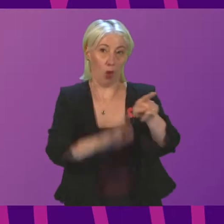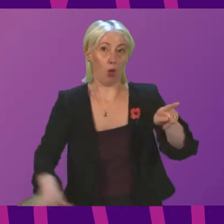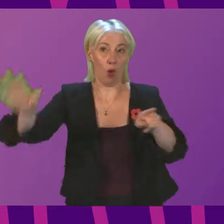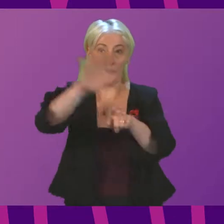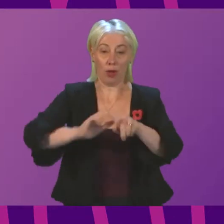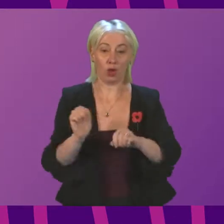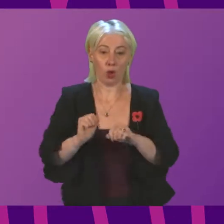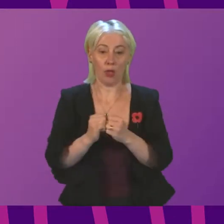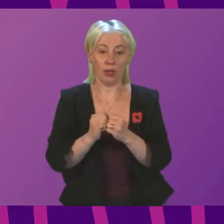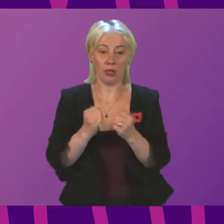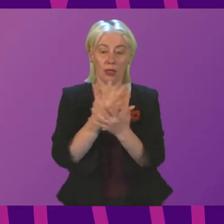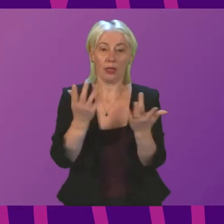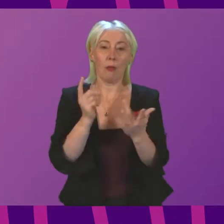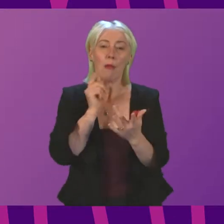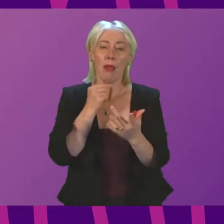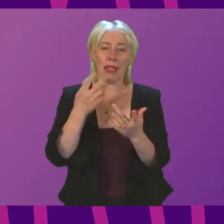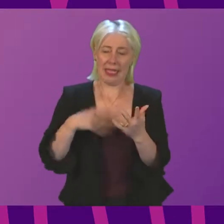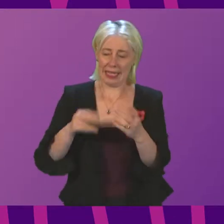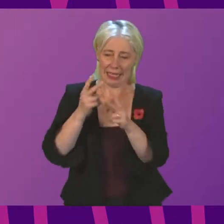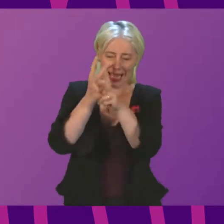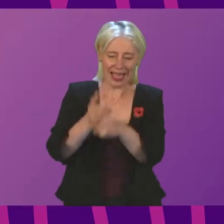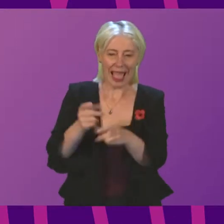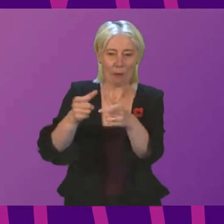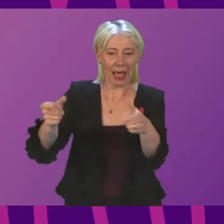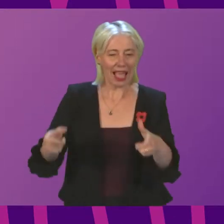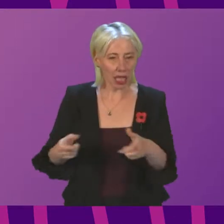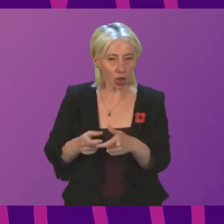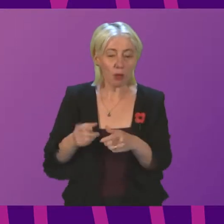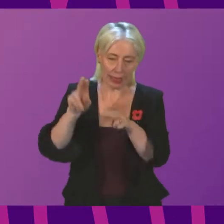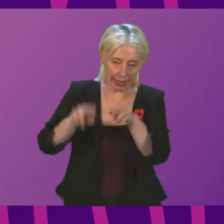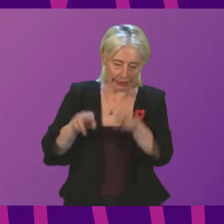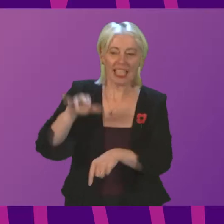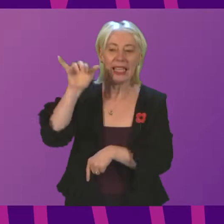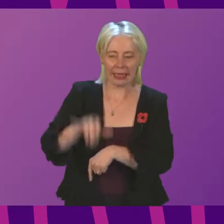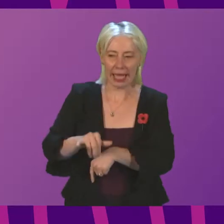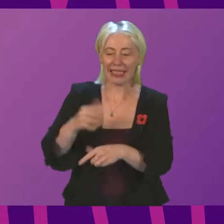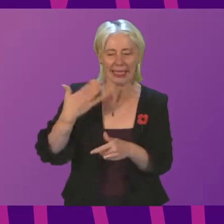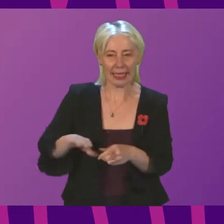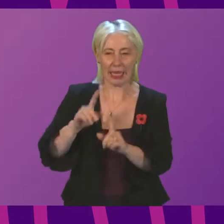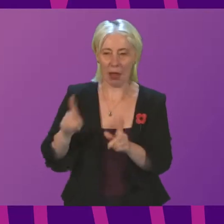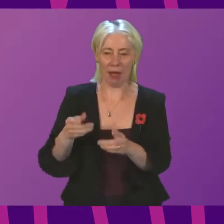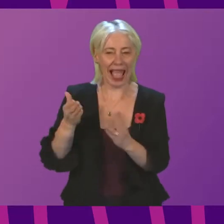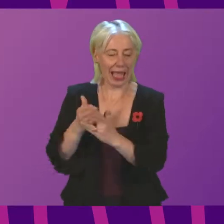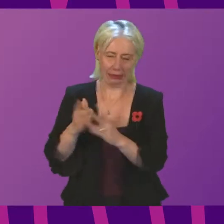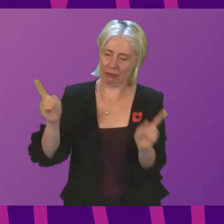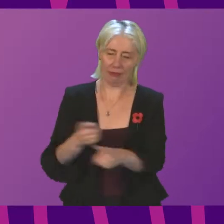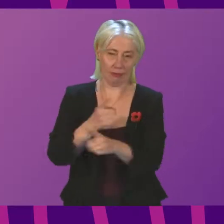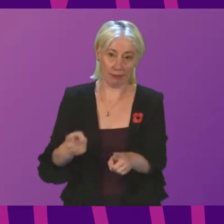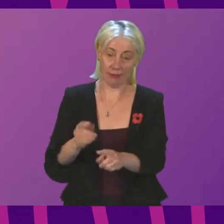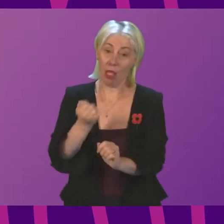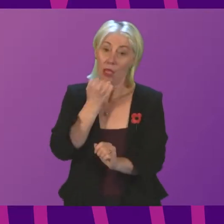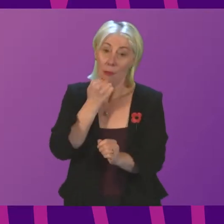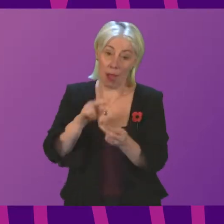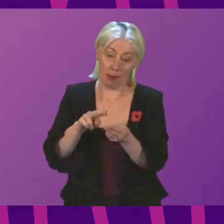numbers of people who have been assessed as needing care packages and not being able to access those care packages is growing by the day.